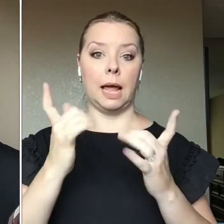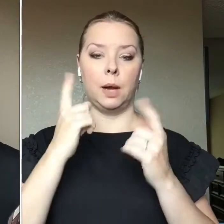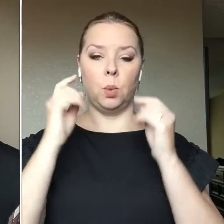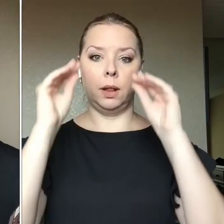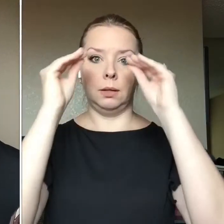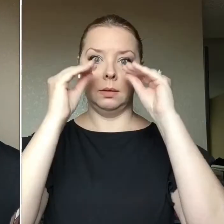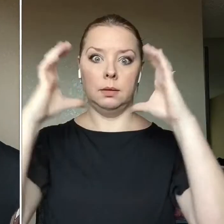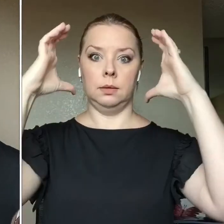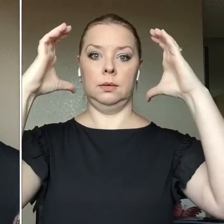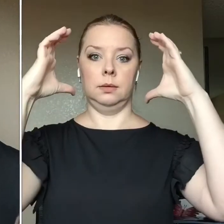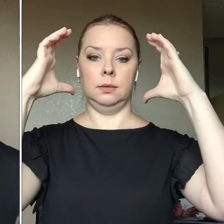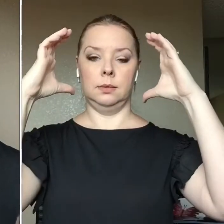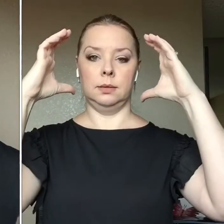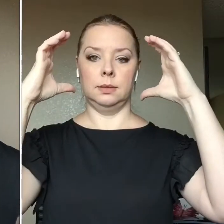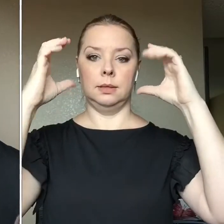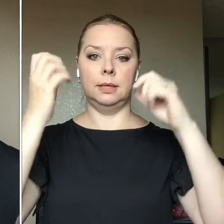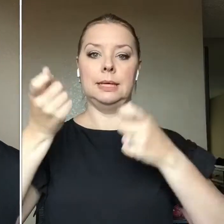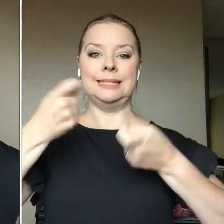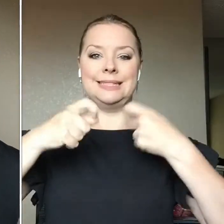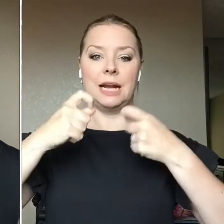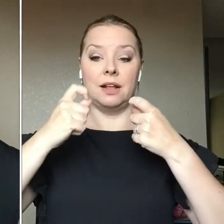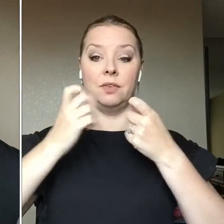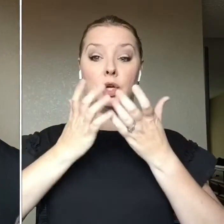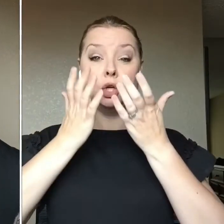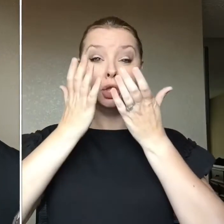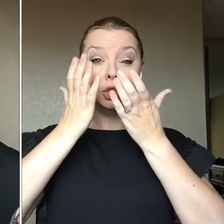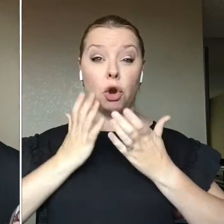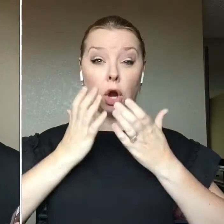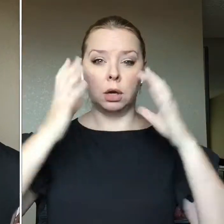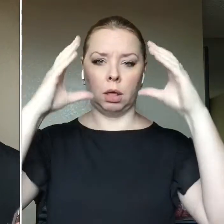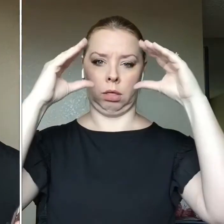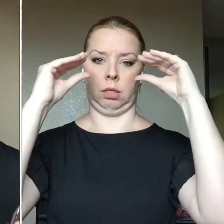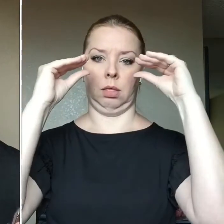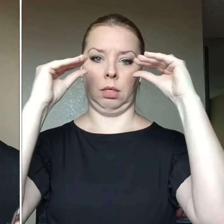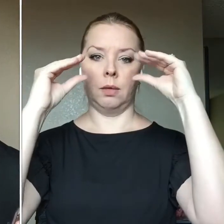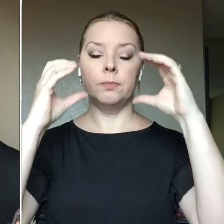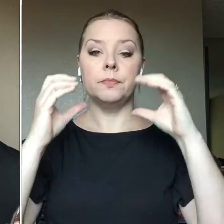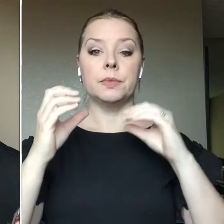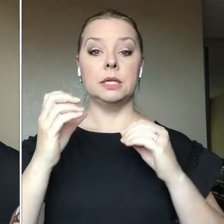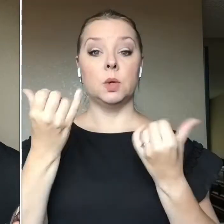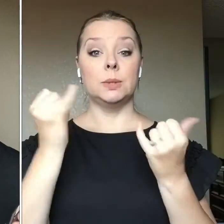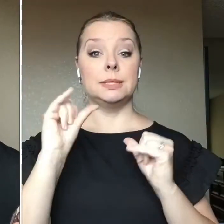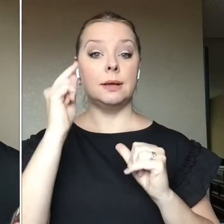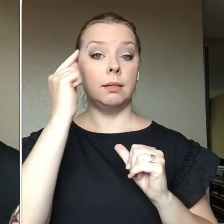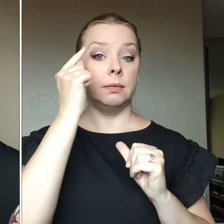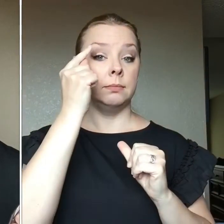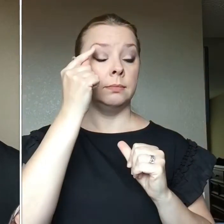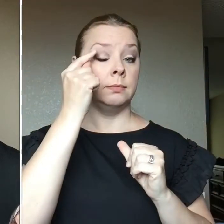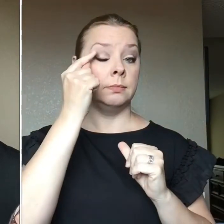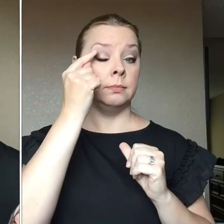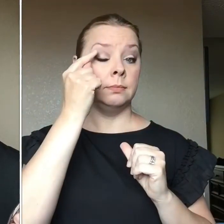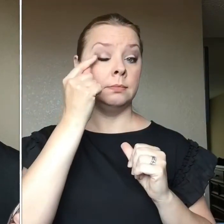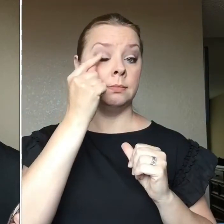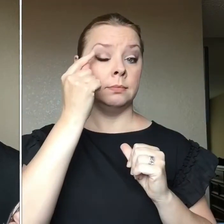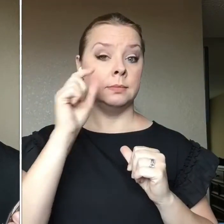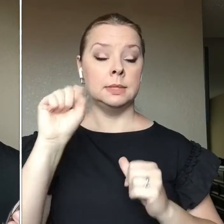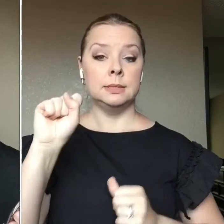instead of having like a dark color right there on the lid. I still get that smoky effect out on the corner because it's out on like the outer